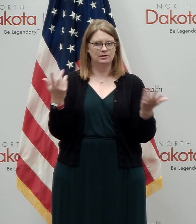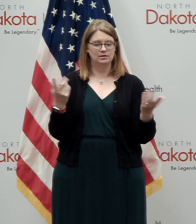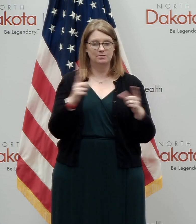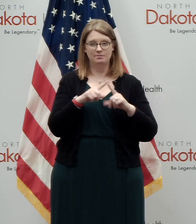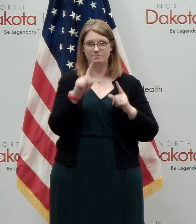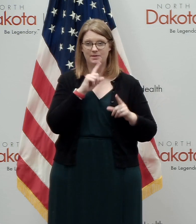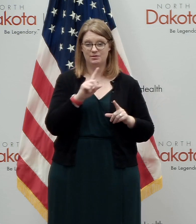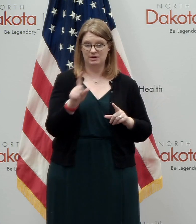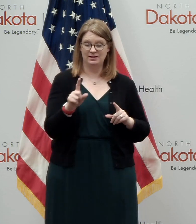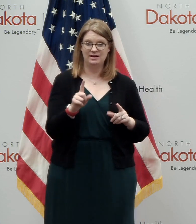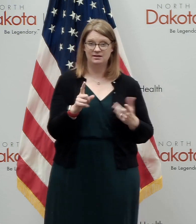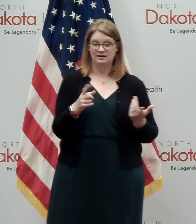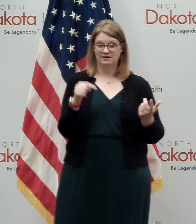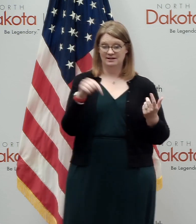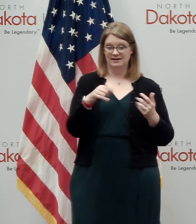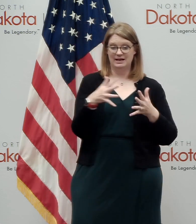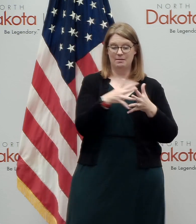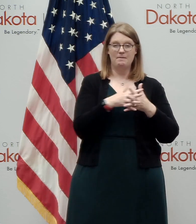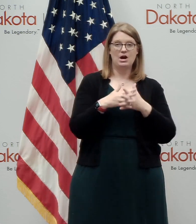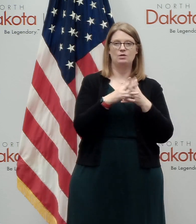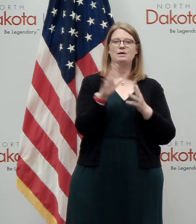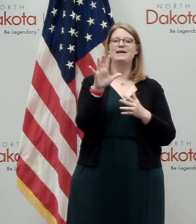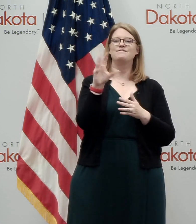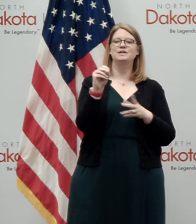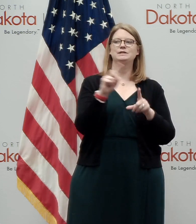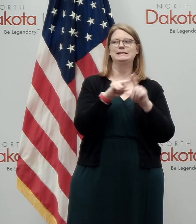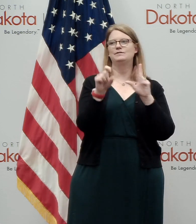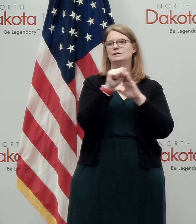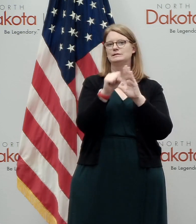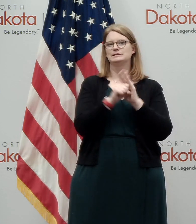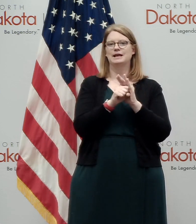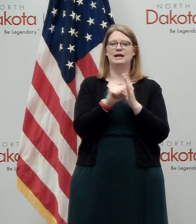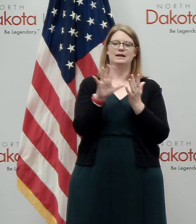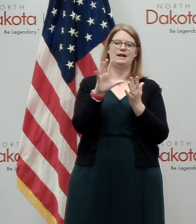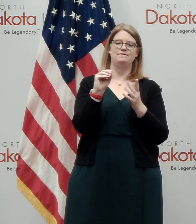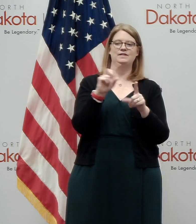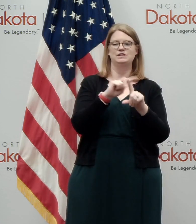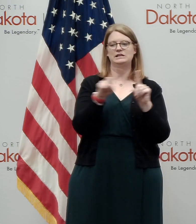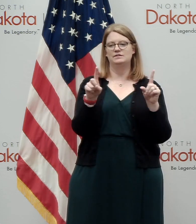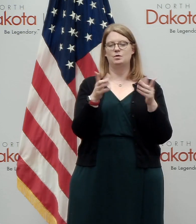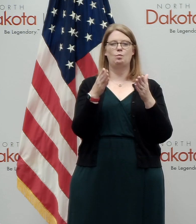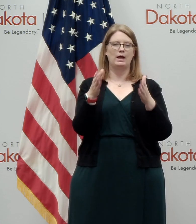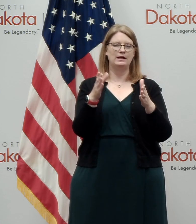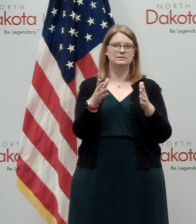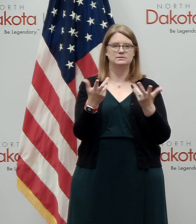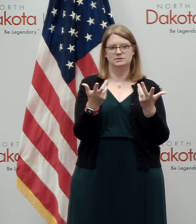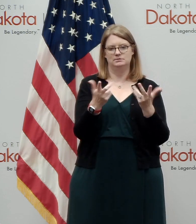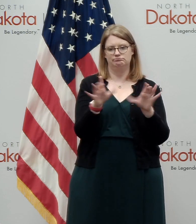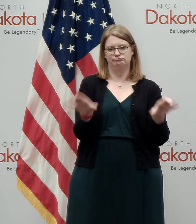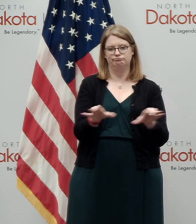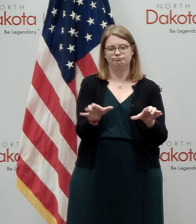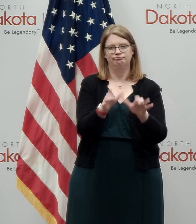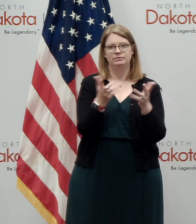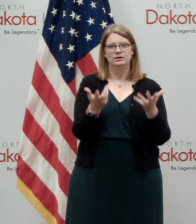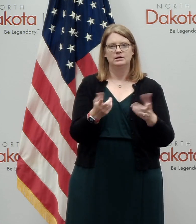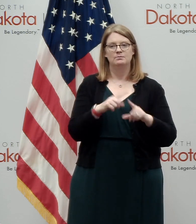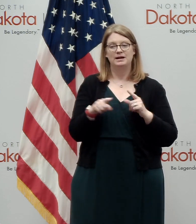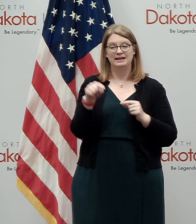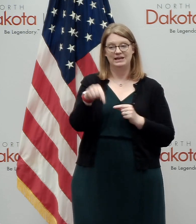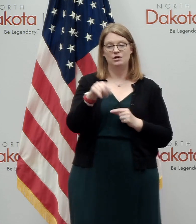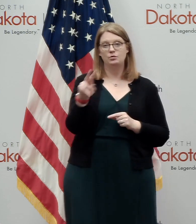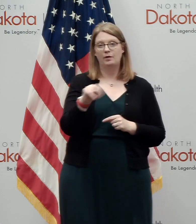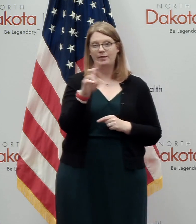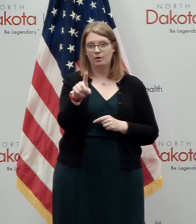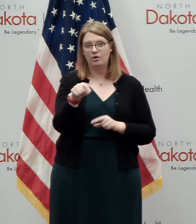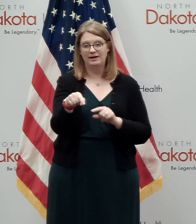States and we can have 50 cauldrons of democracy or 50 platforms of innovation. And we're going to continue to do in North Dakota with a thing